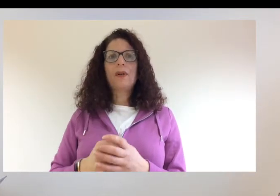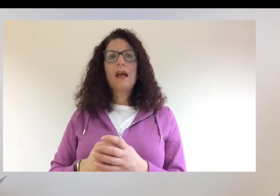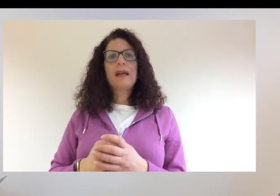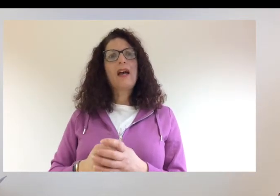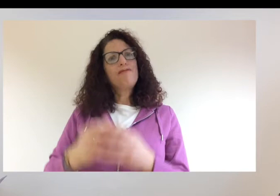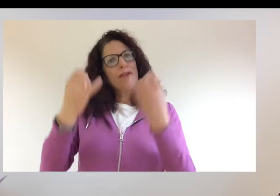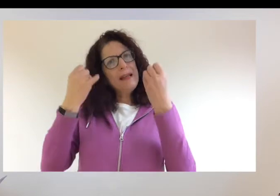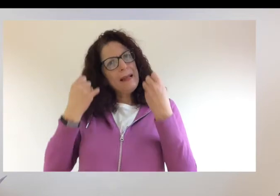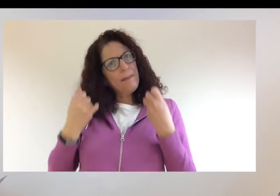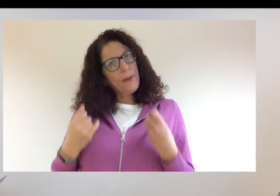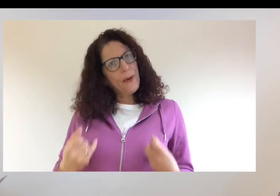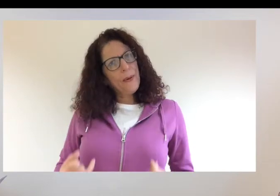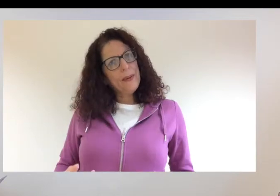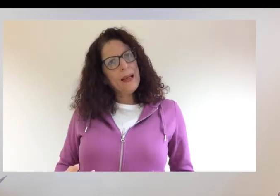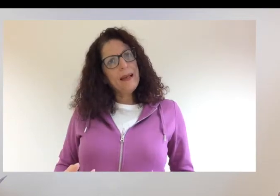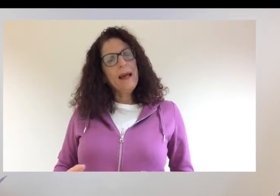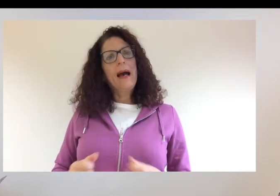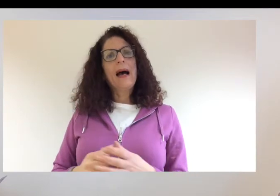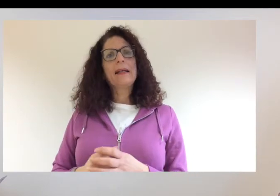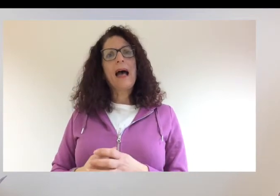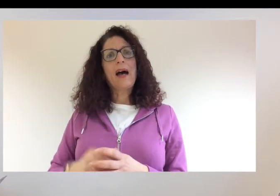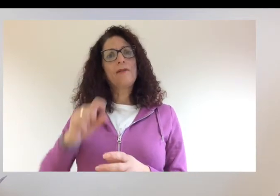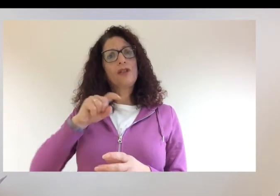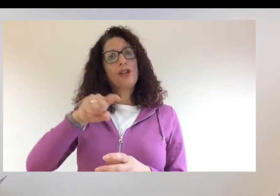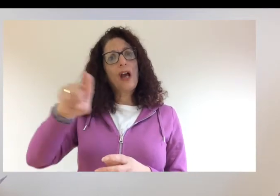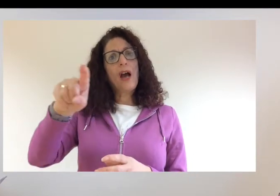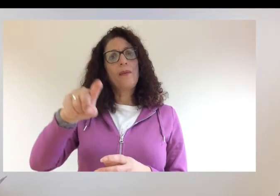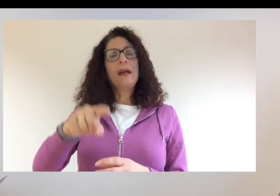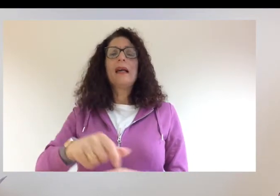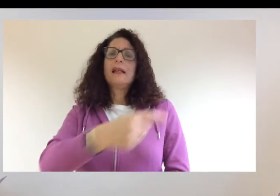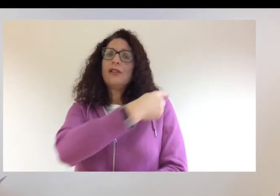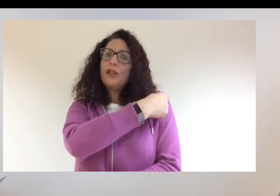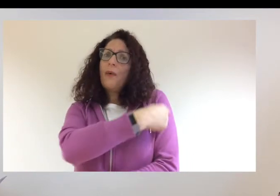become pooly and have to go to hospital.